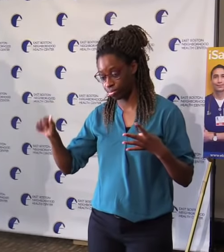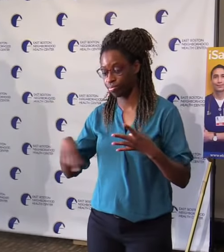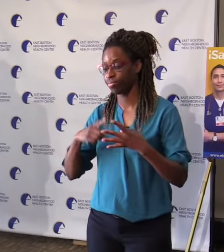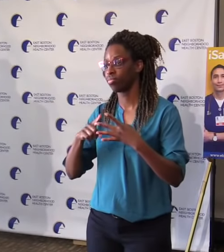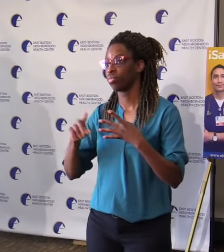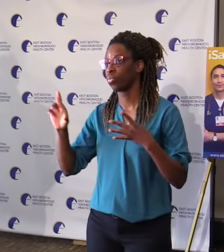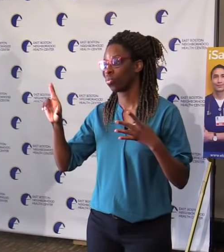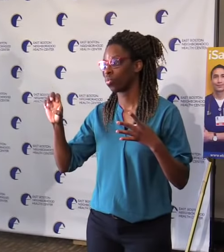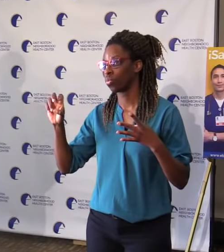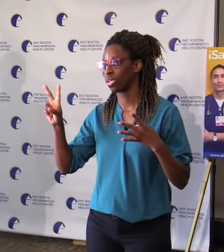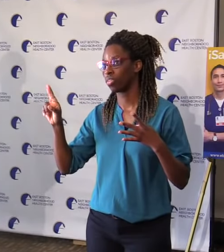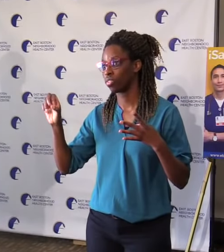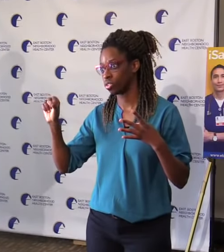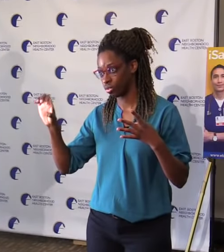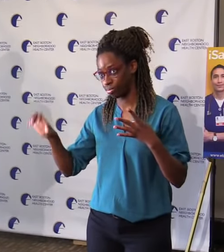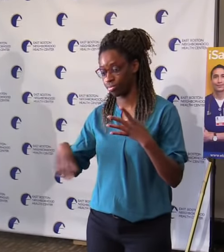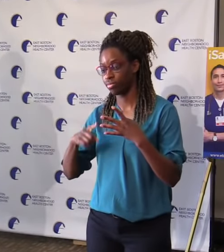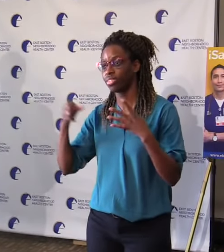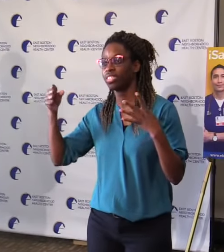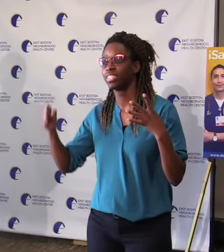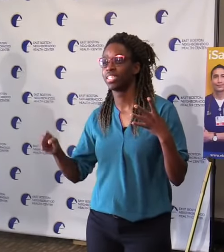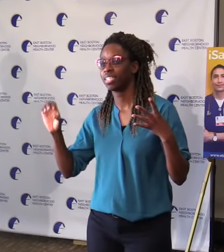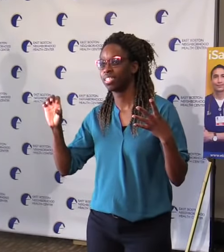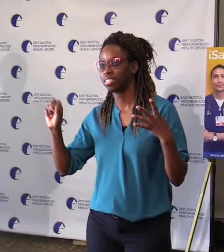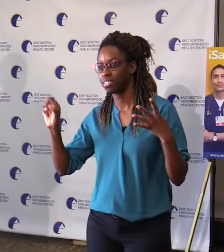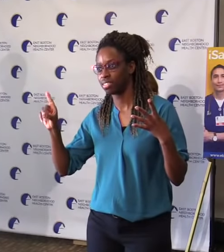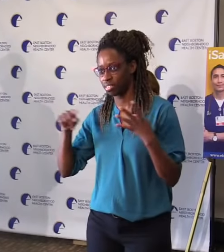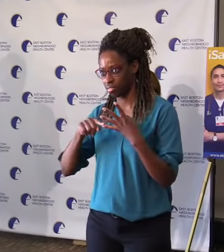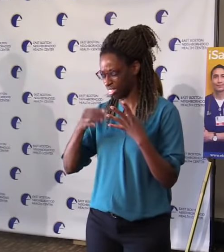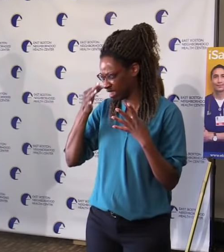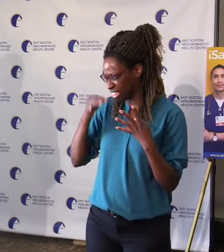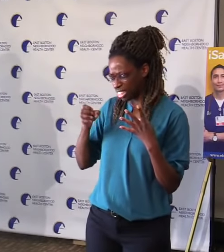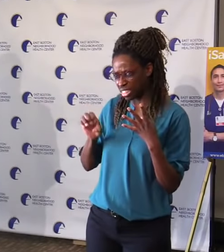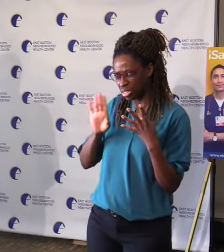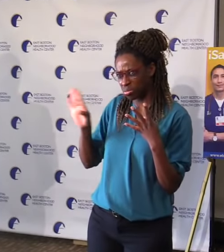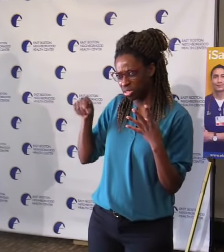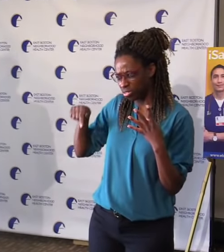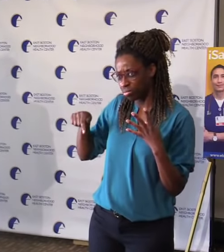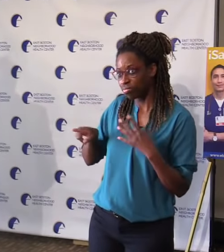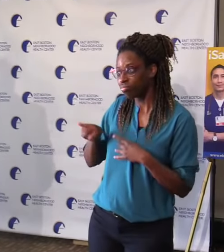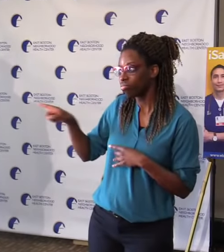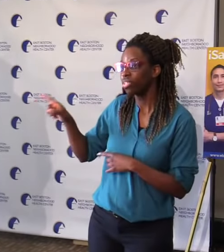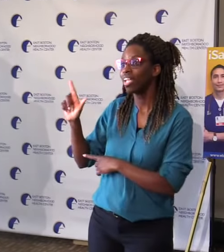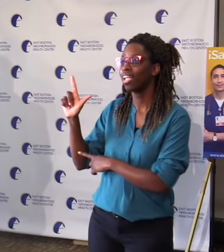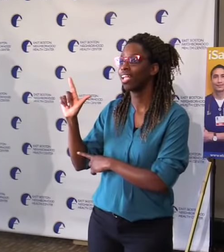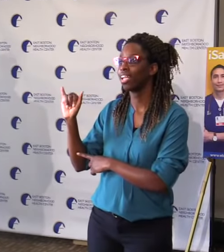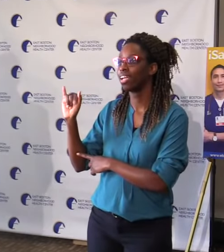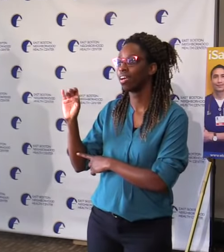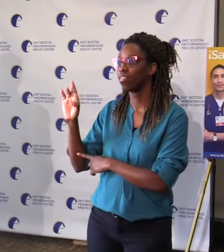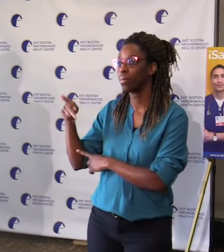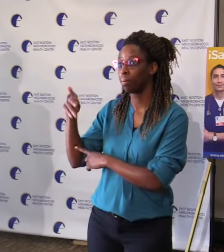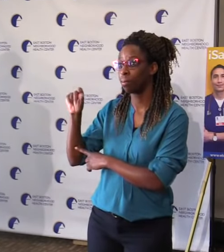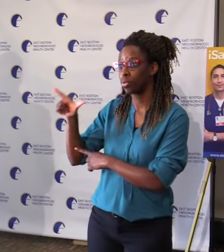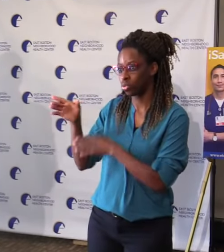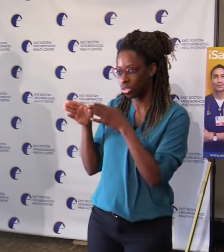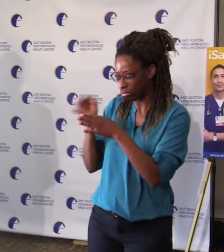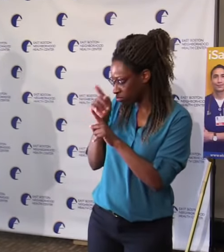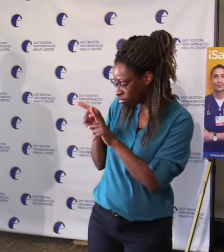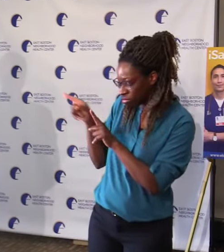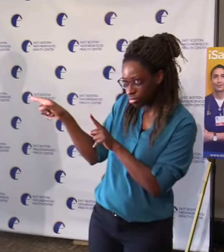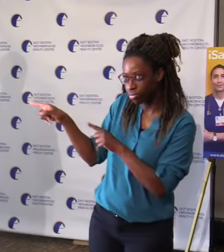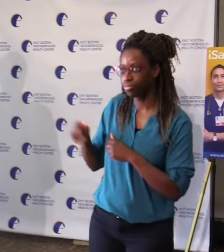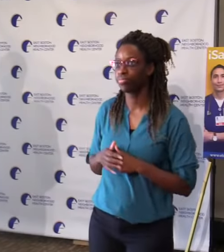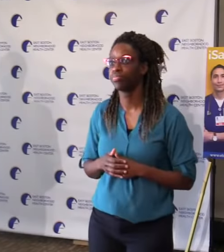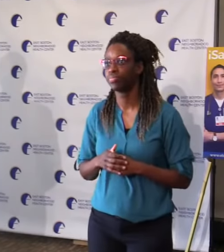over in East Boston on Liverpool Street, which actually used to be their WIC site. But since a big piece of WIC went